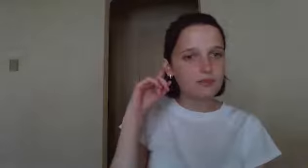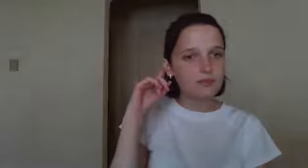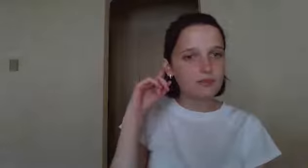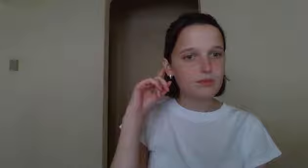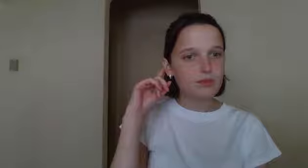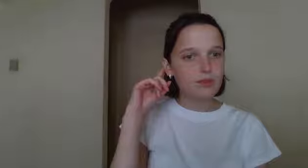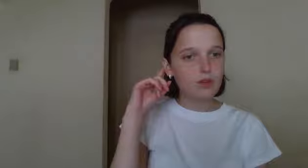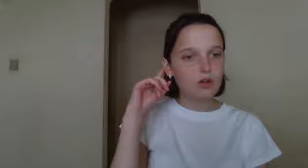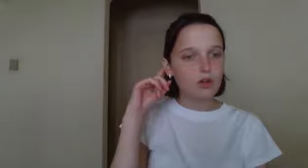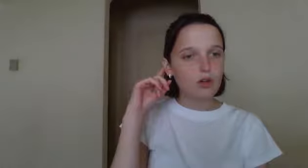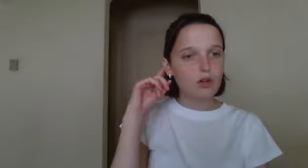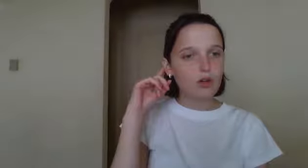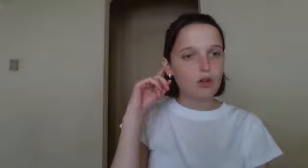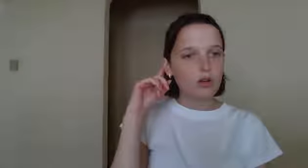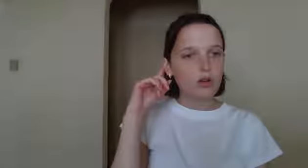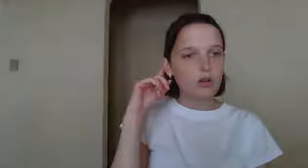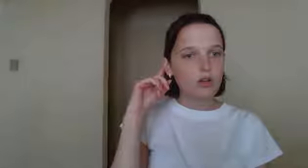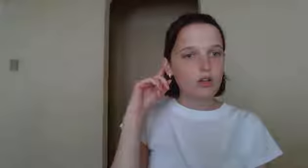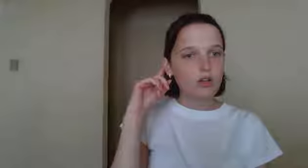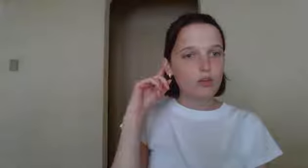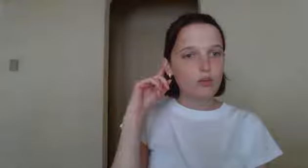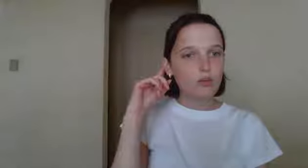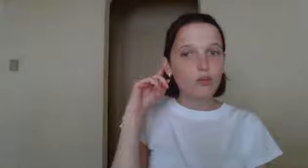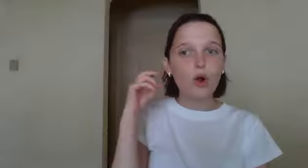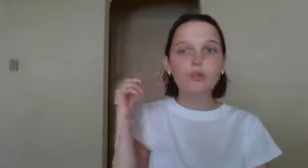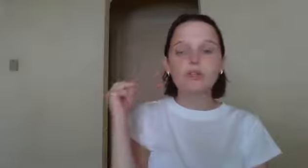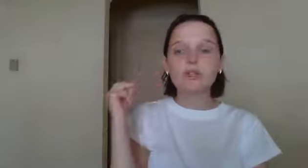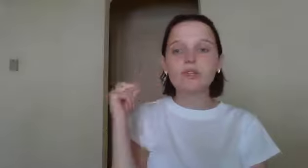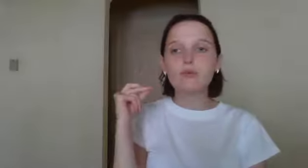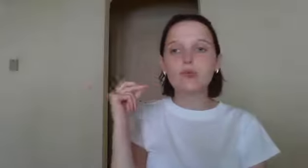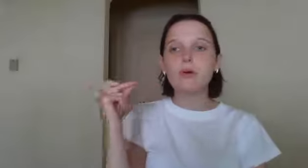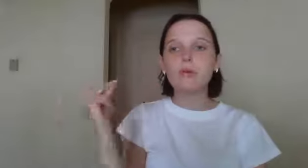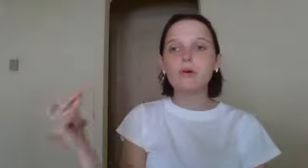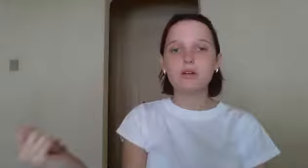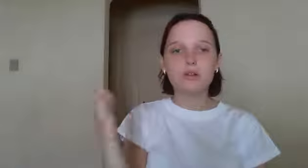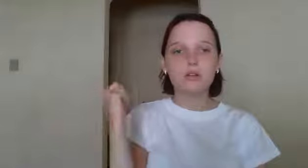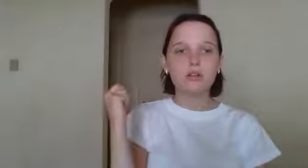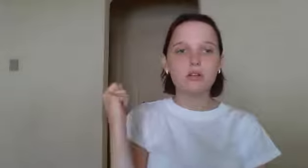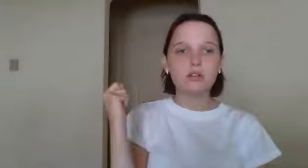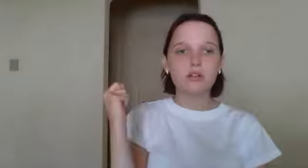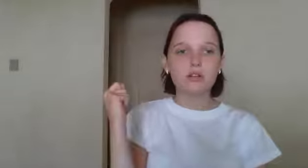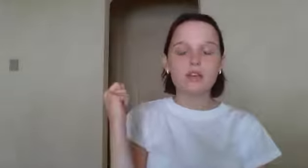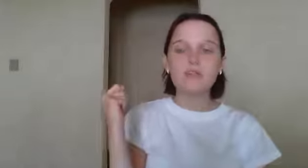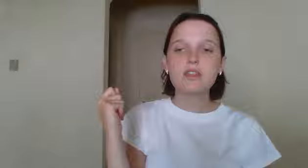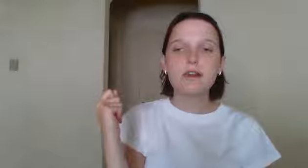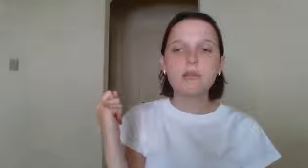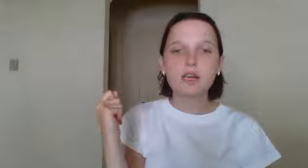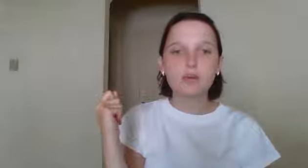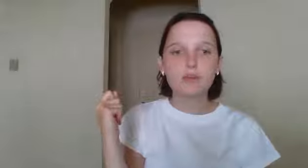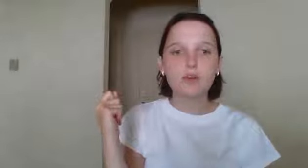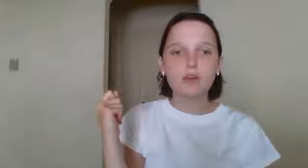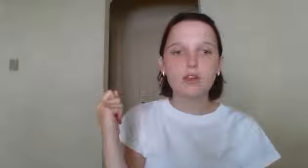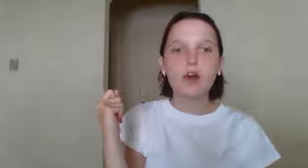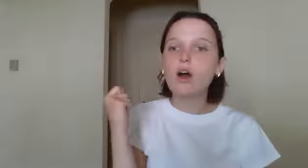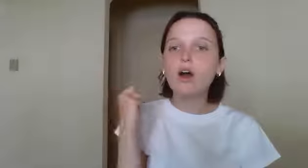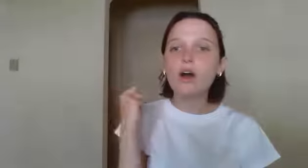rope. Say rope. Give me a thumbs up if you hear the O